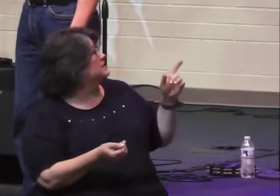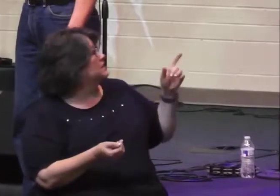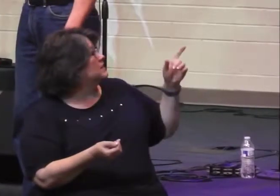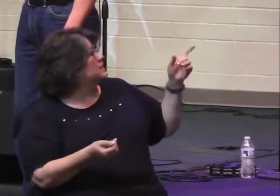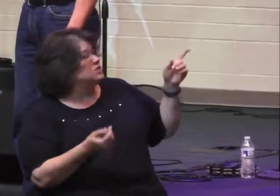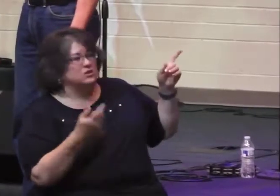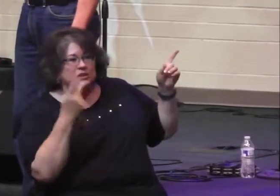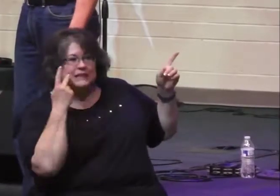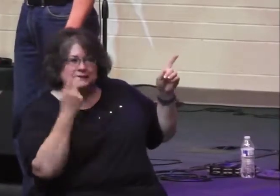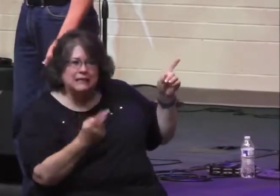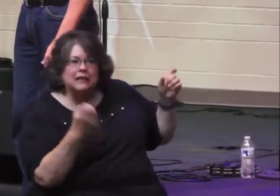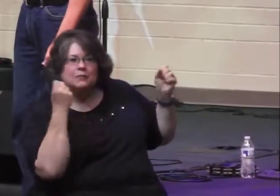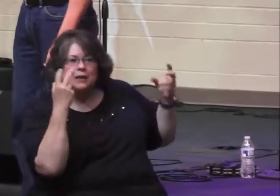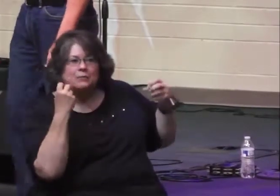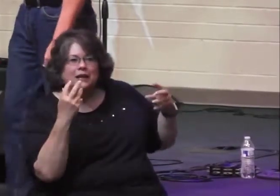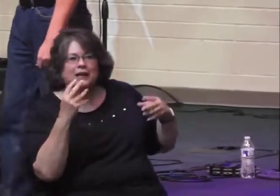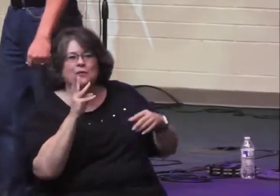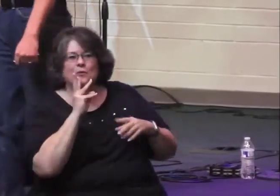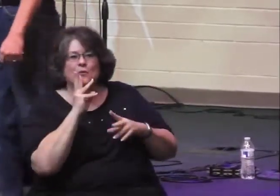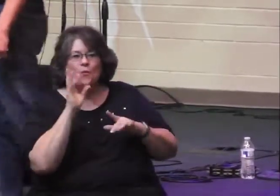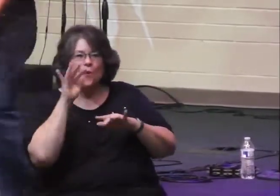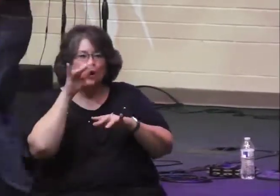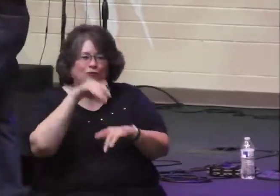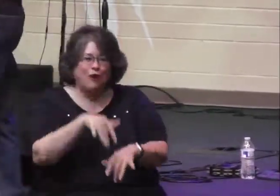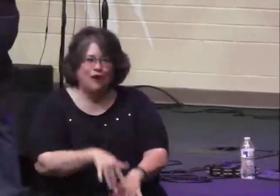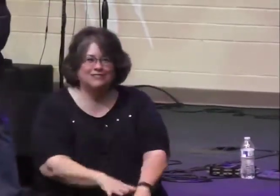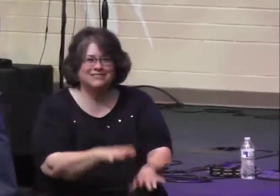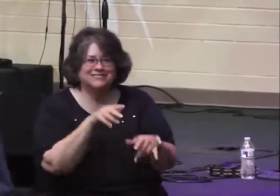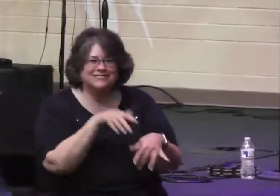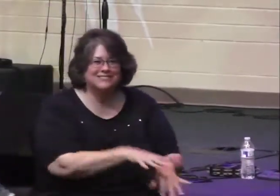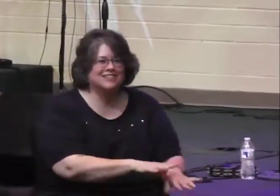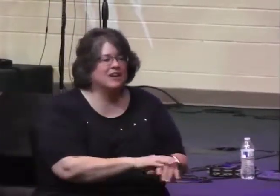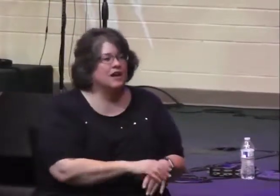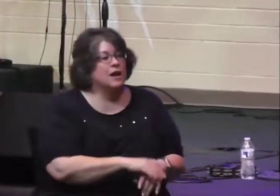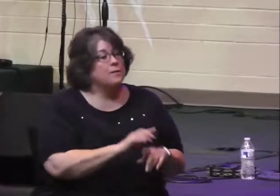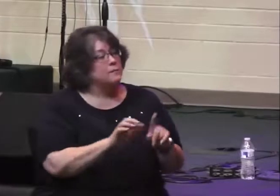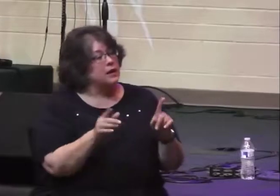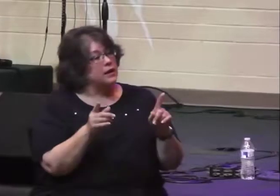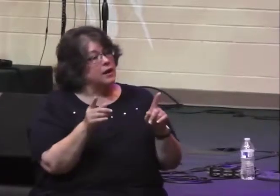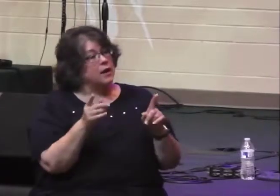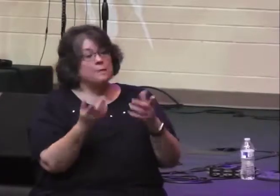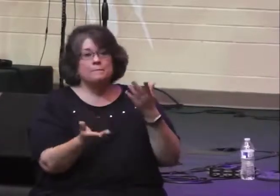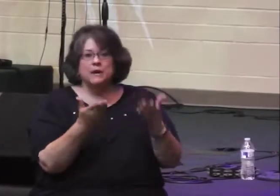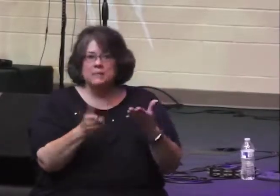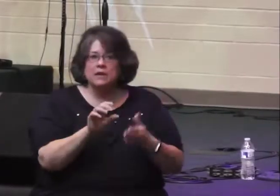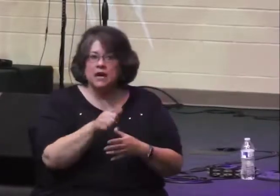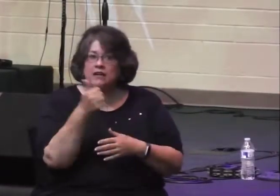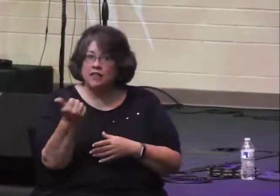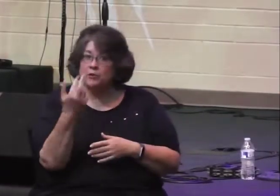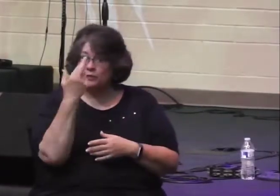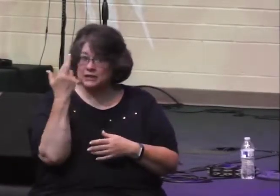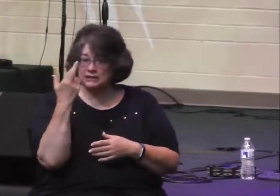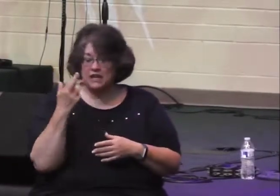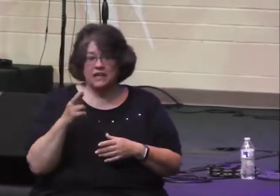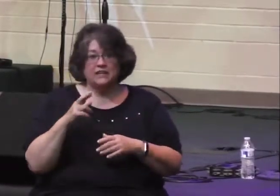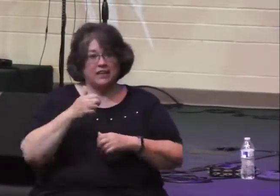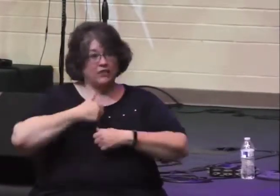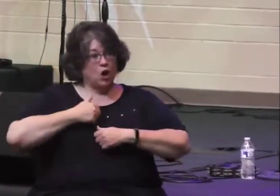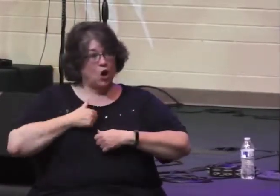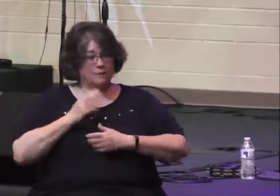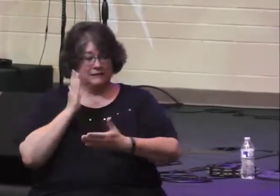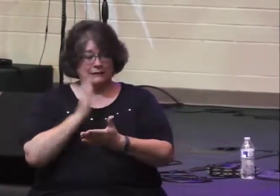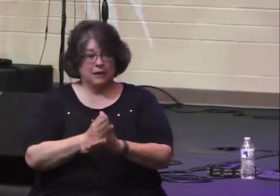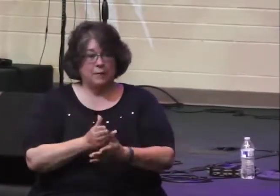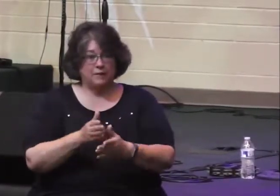play in some really cool waterfalls and pools. There's a whole series of these that go up through one of the ravines. But there might be another reason why the